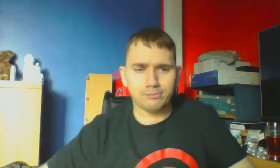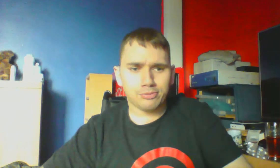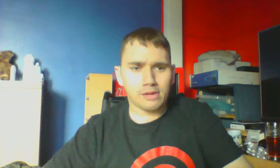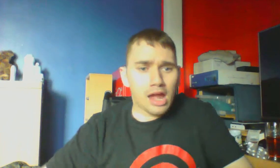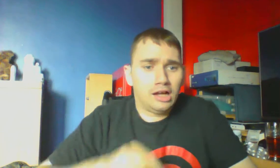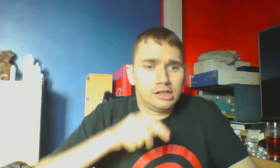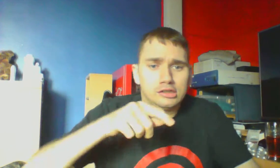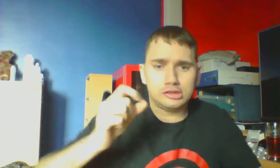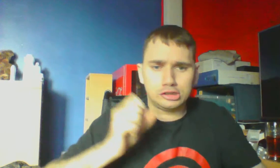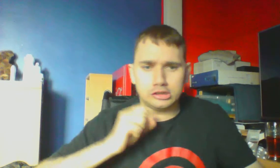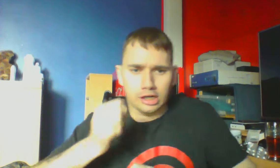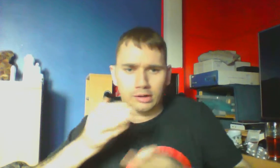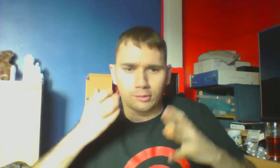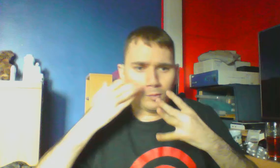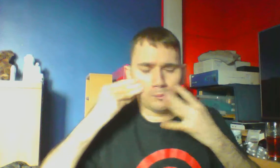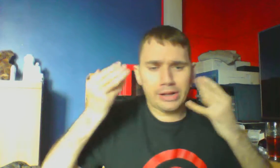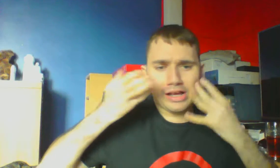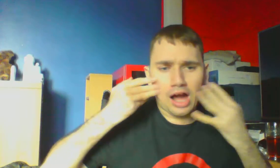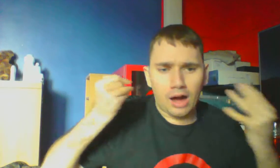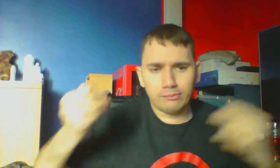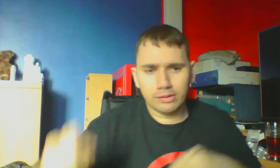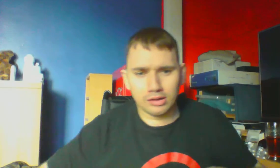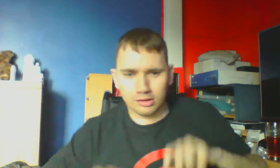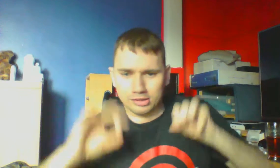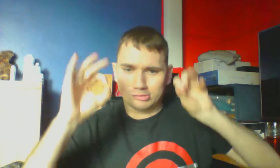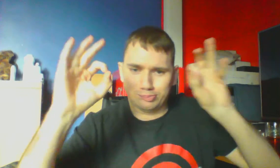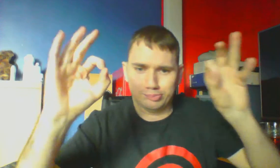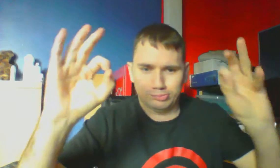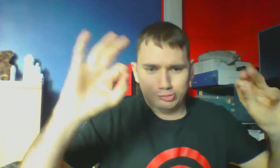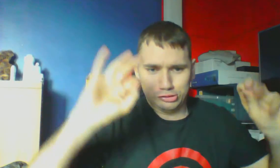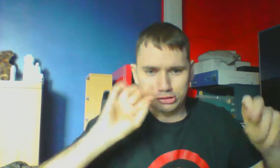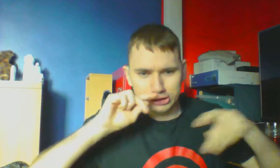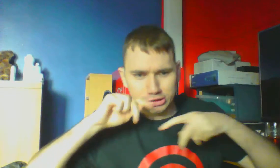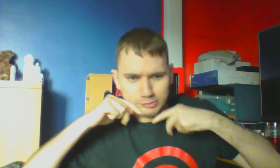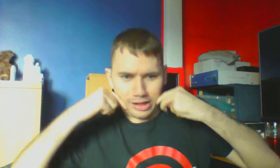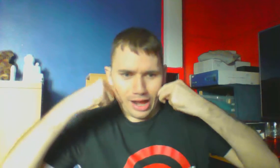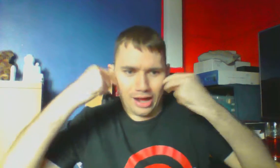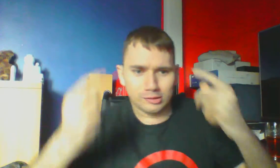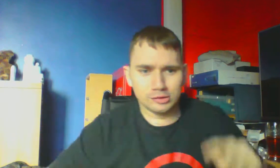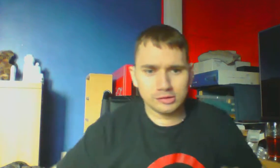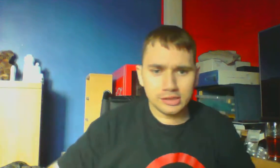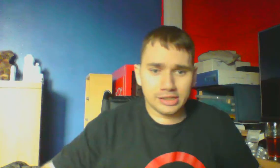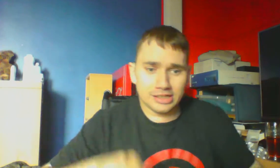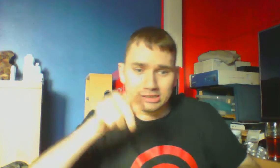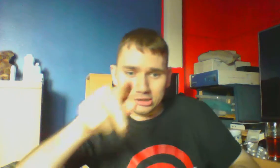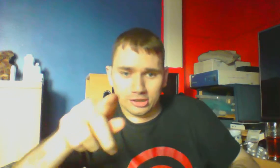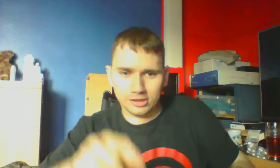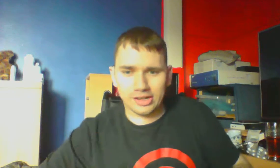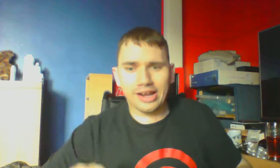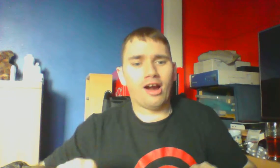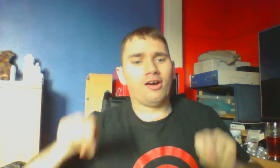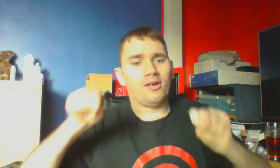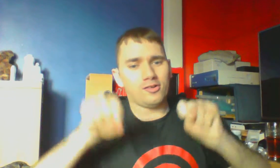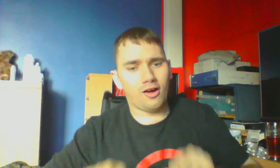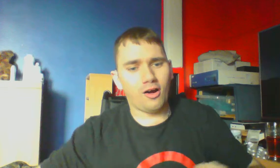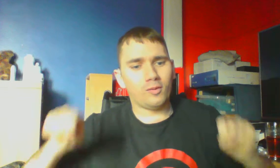It's time for makeup, perfect smile It's too late or